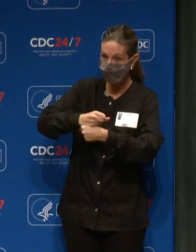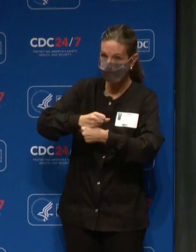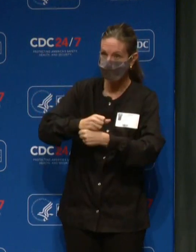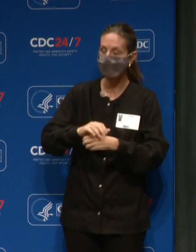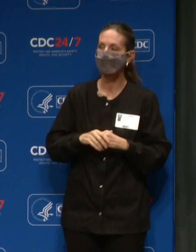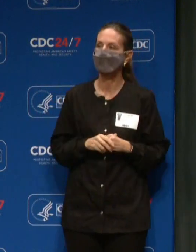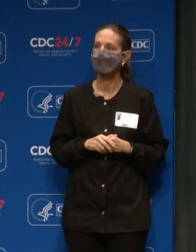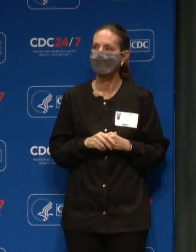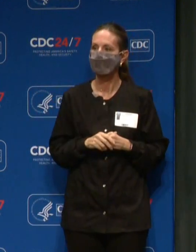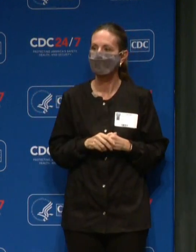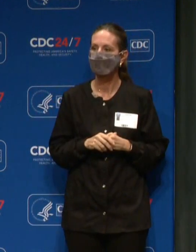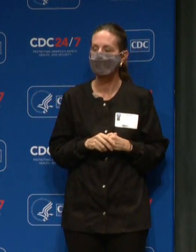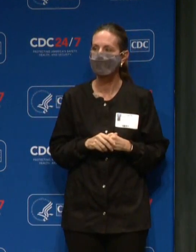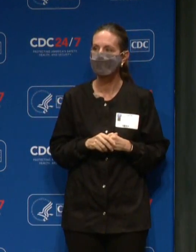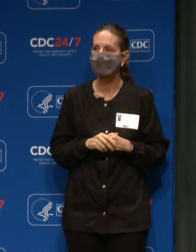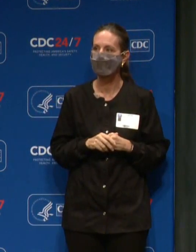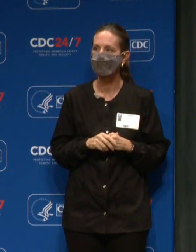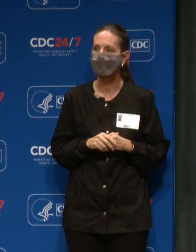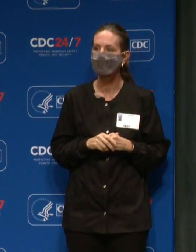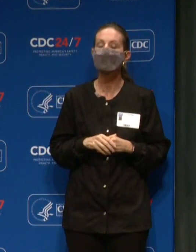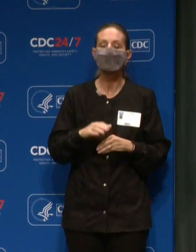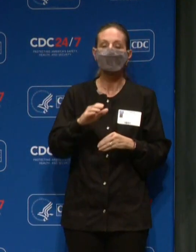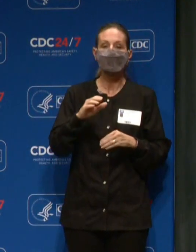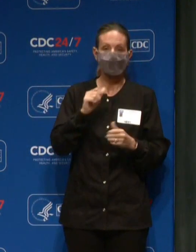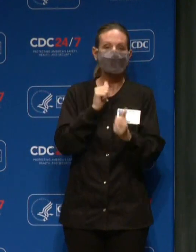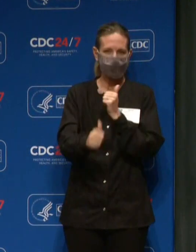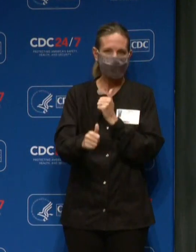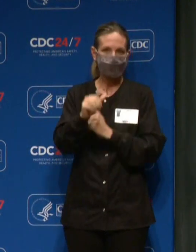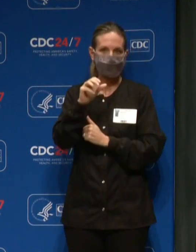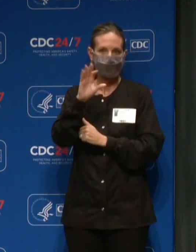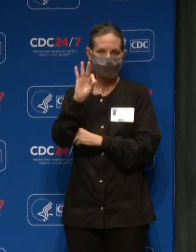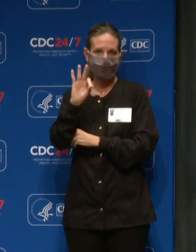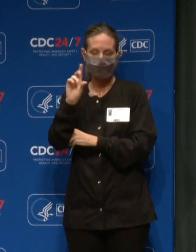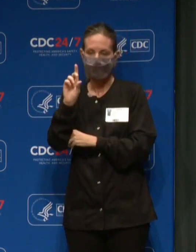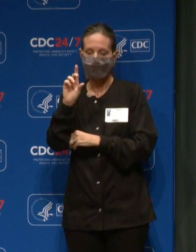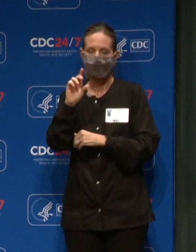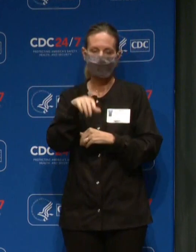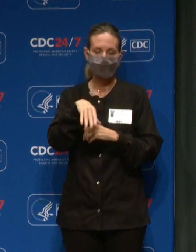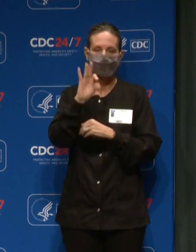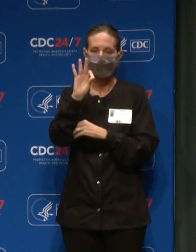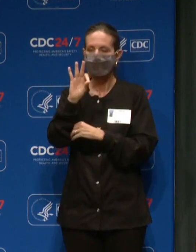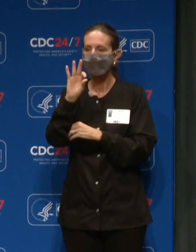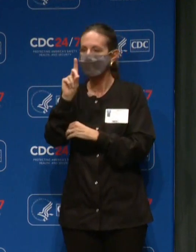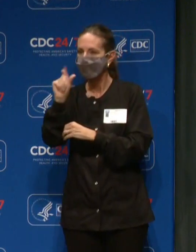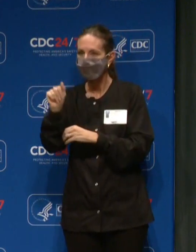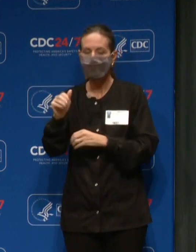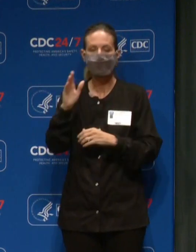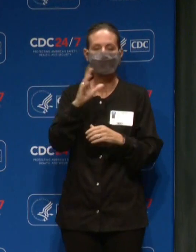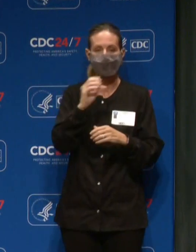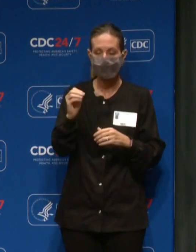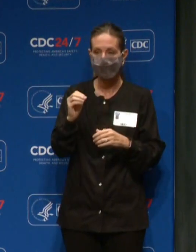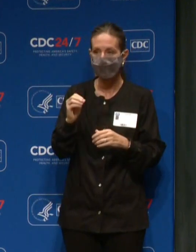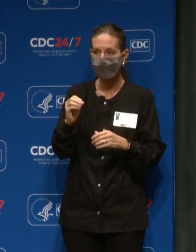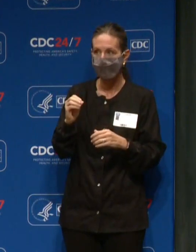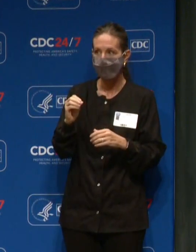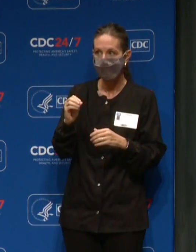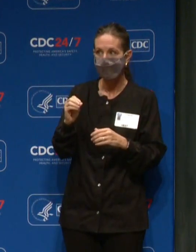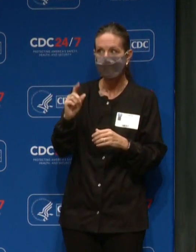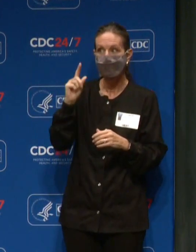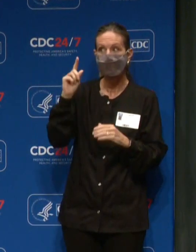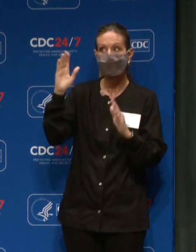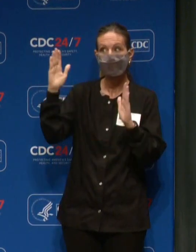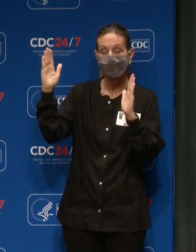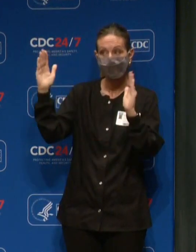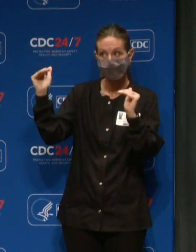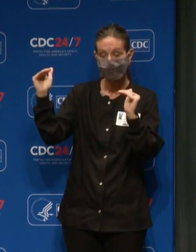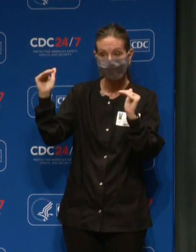enough vaccine to be, that is FDA authorized, to be able to vaccinate all of our vulnerable, the most vulnerable individuals. Then by